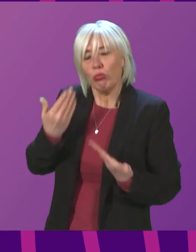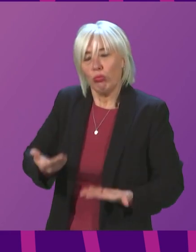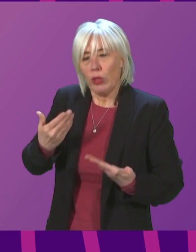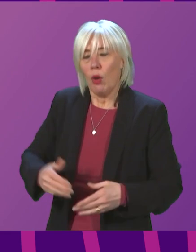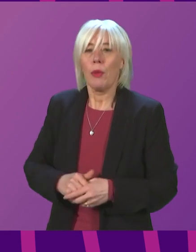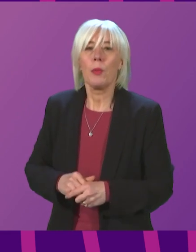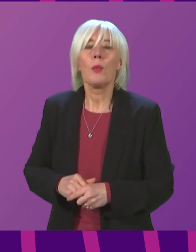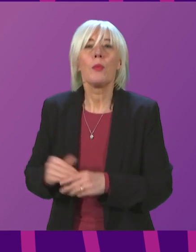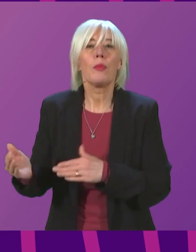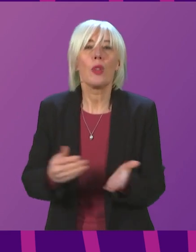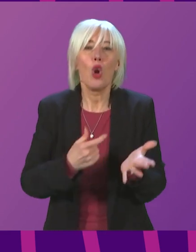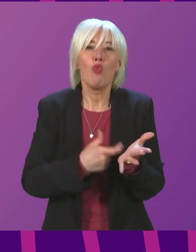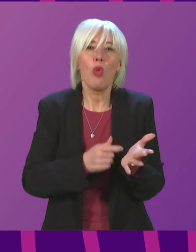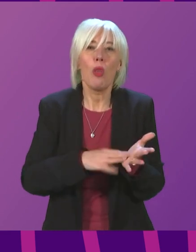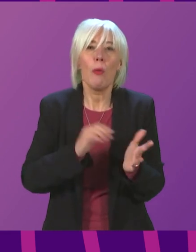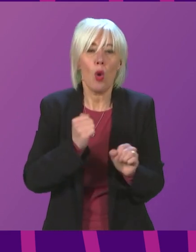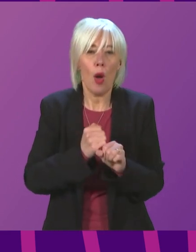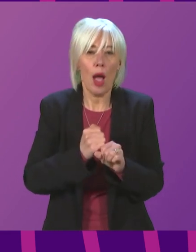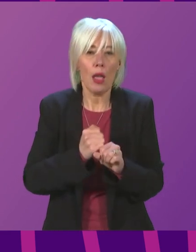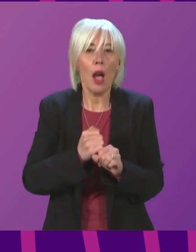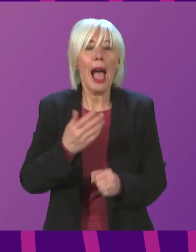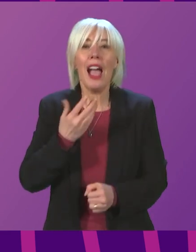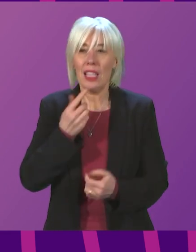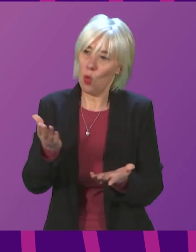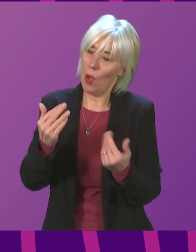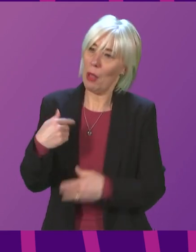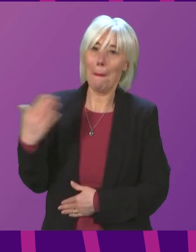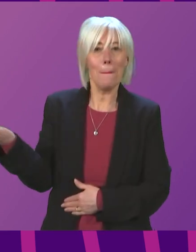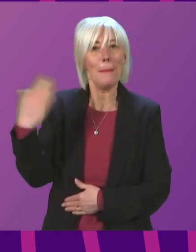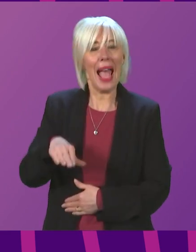opportunity on behalf of the Parliament to welcome Ms. Maguire back.